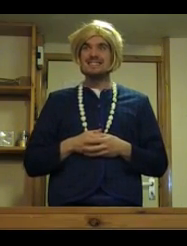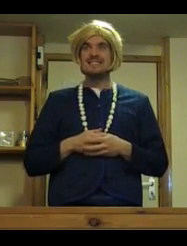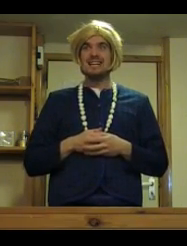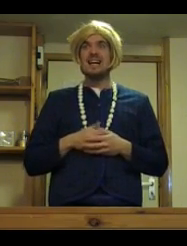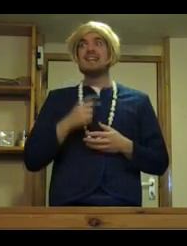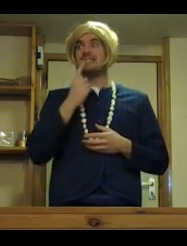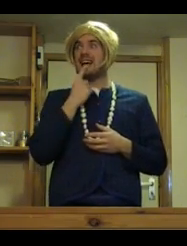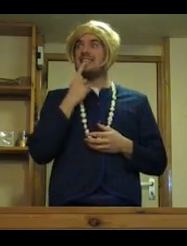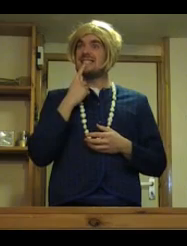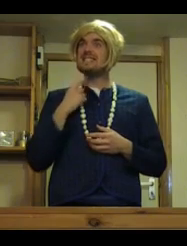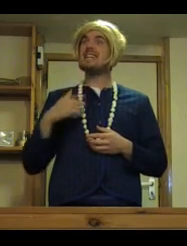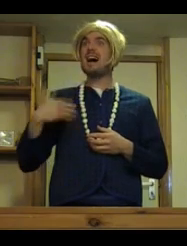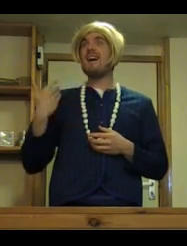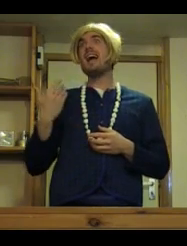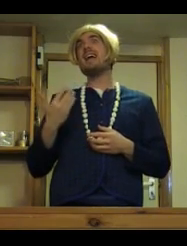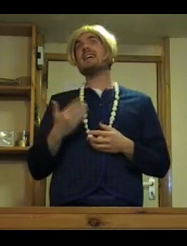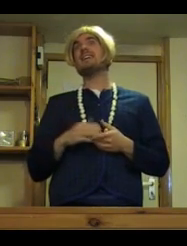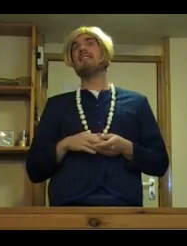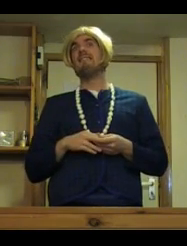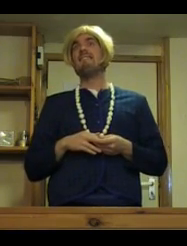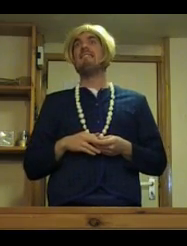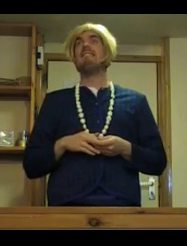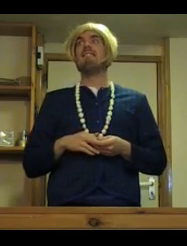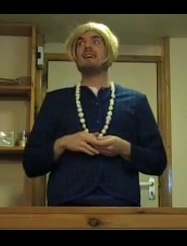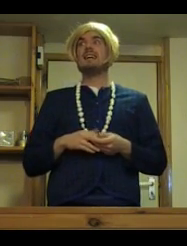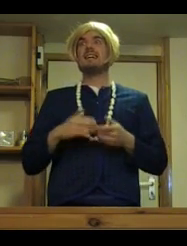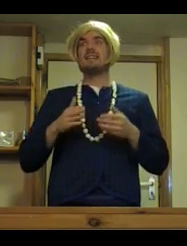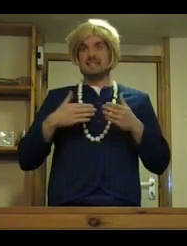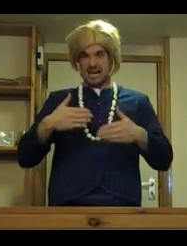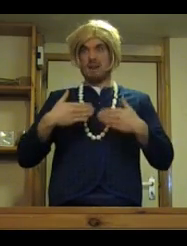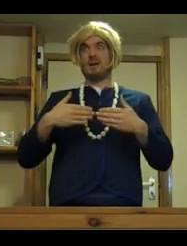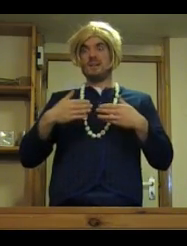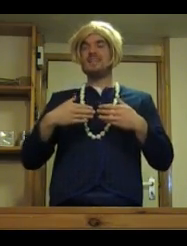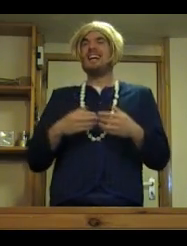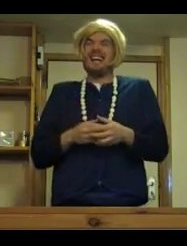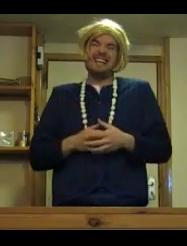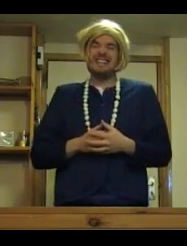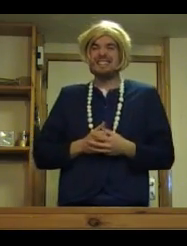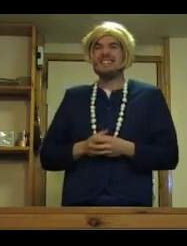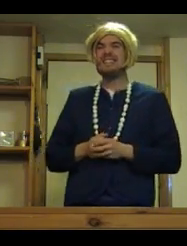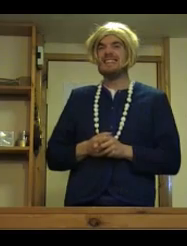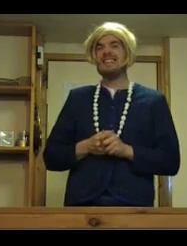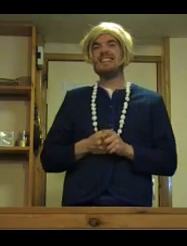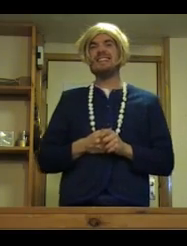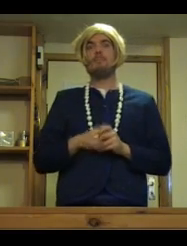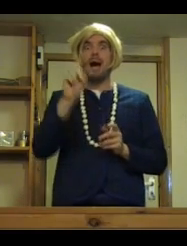Tastes like cardboard but